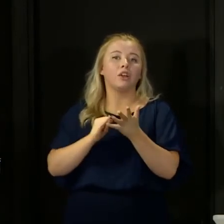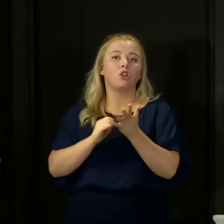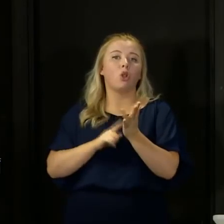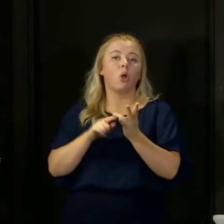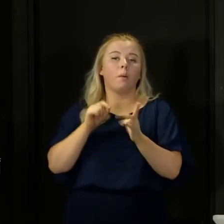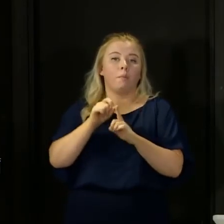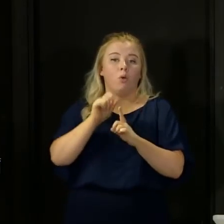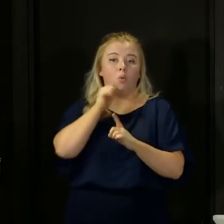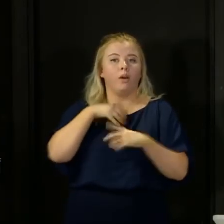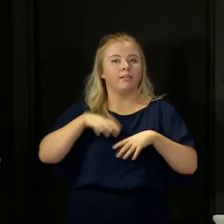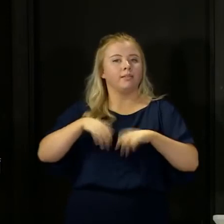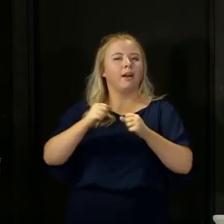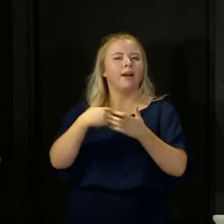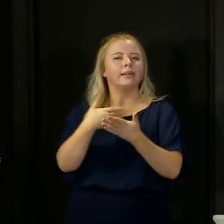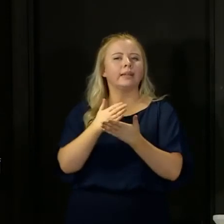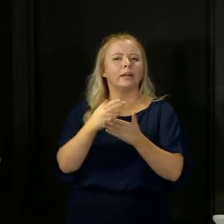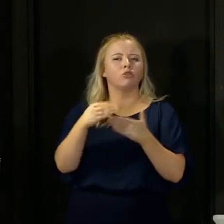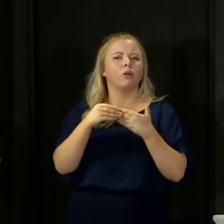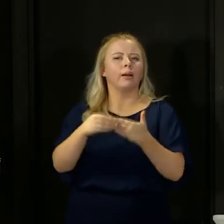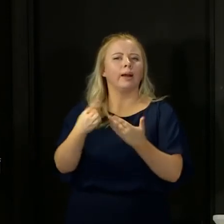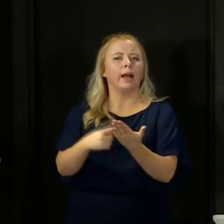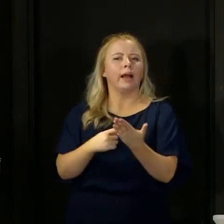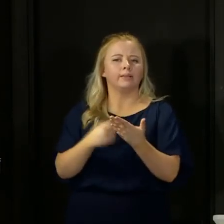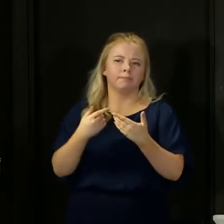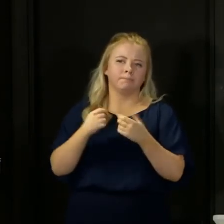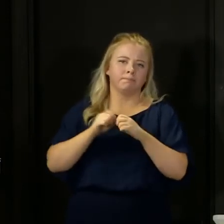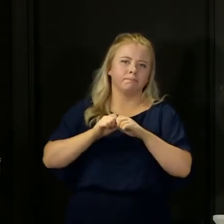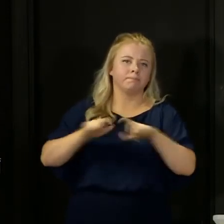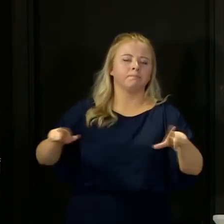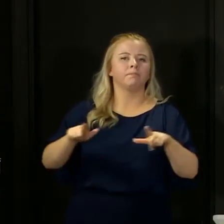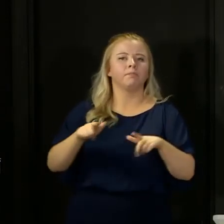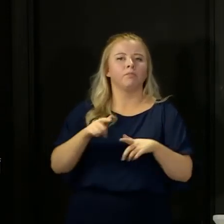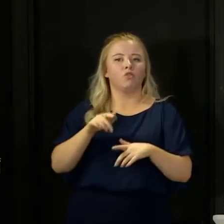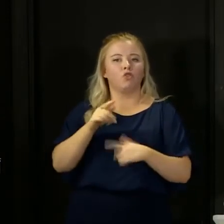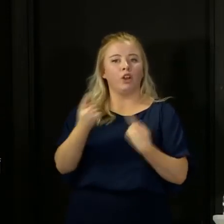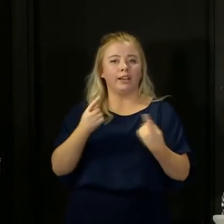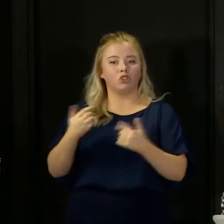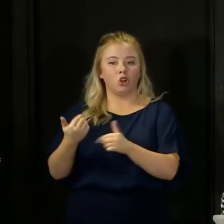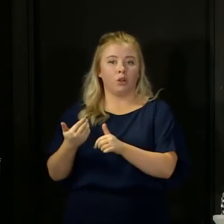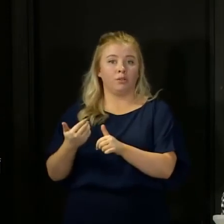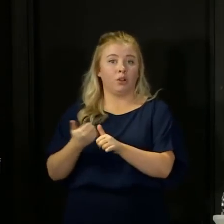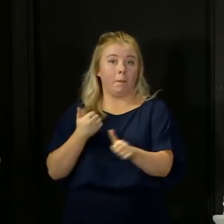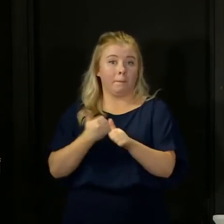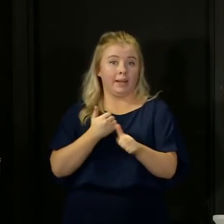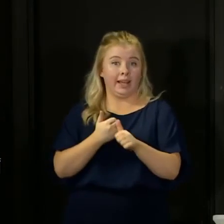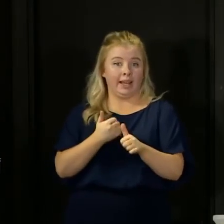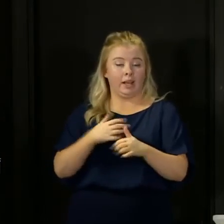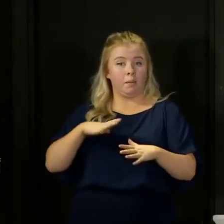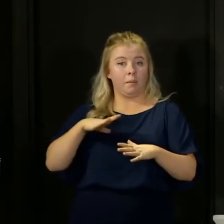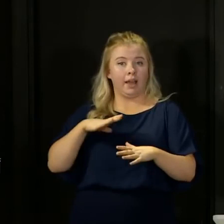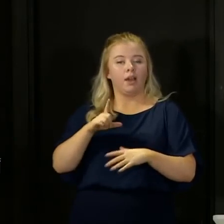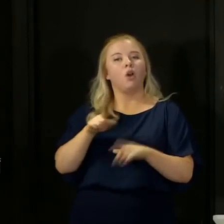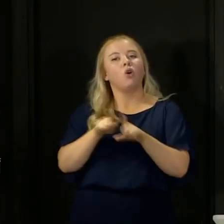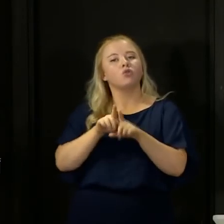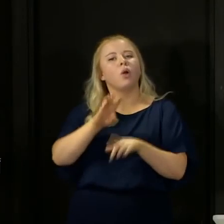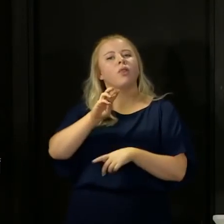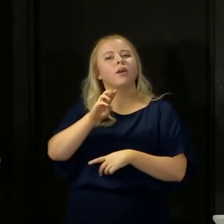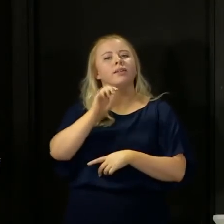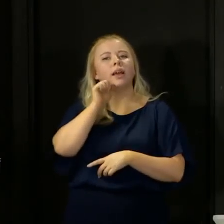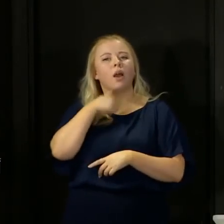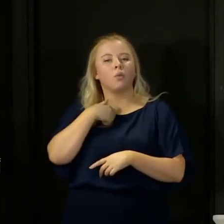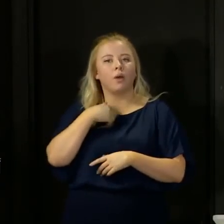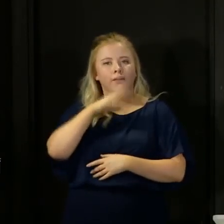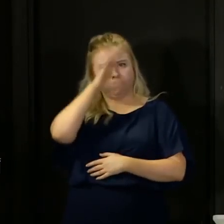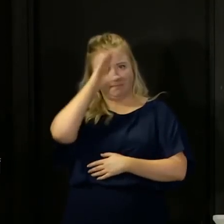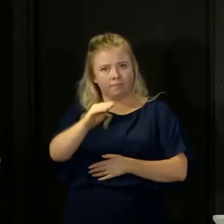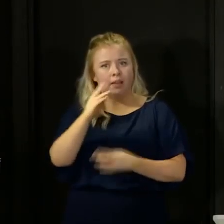will help companies prepare for what they need to do. In terms of the phasing, I will set out on Thursday. Well, firstly, are we